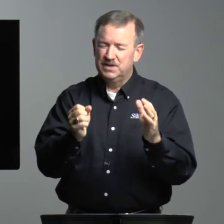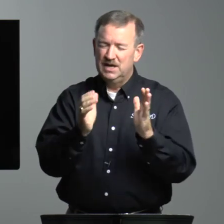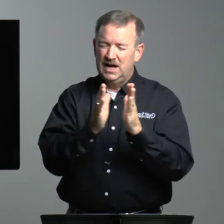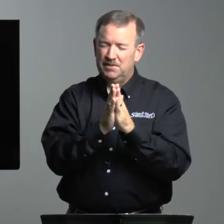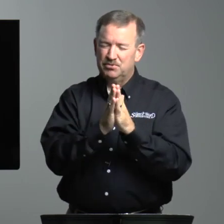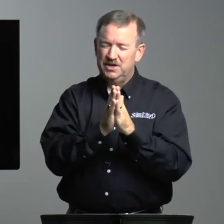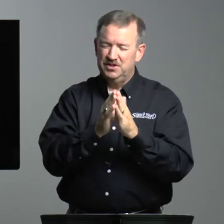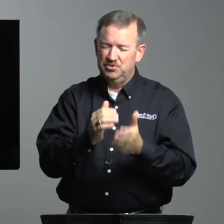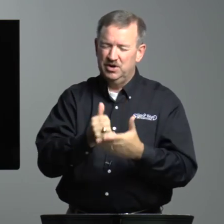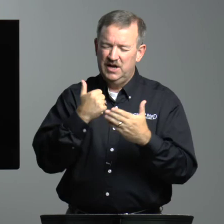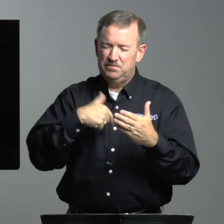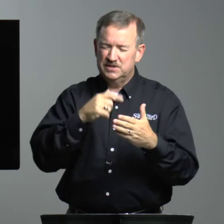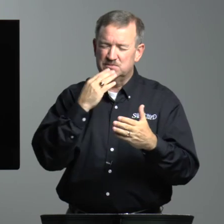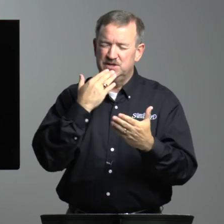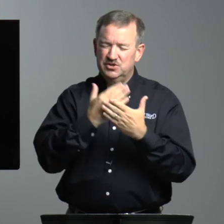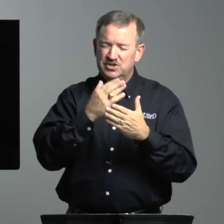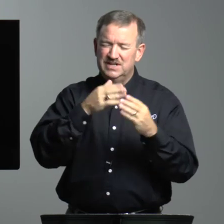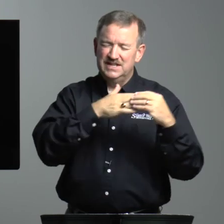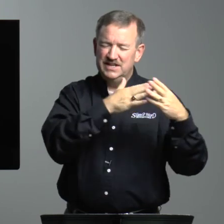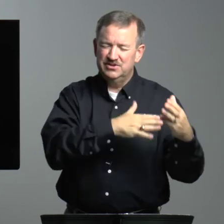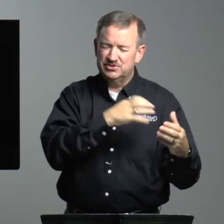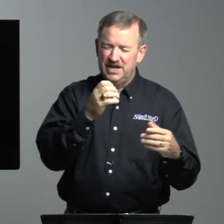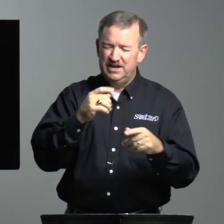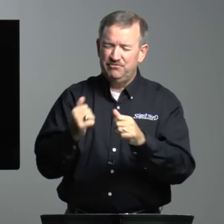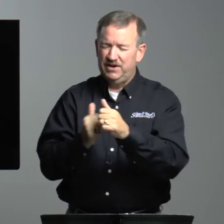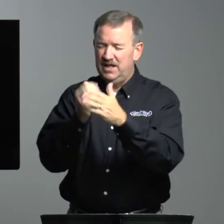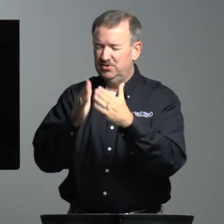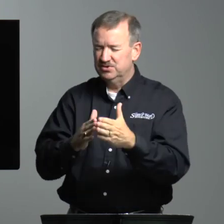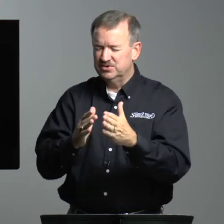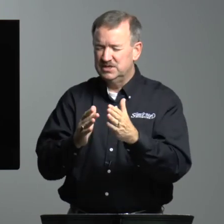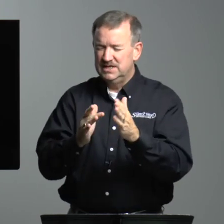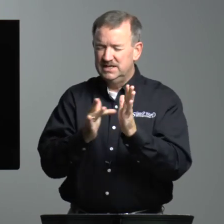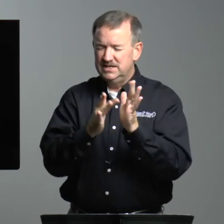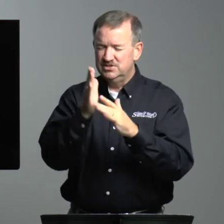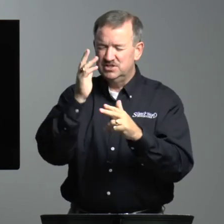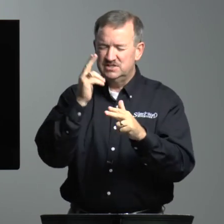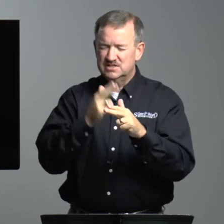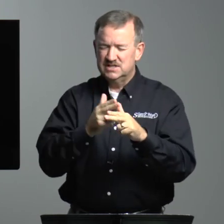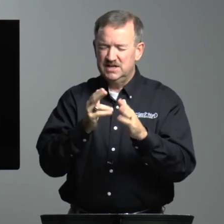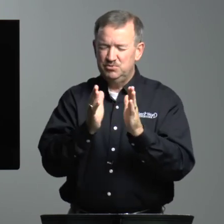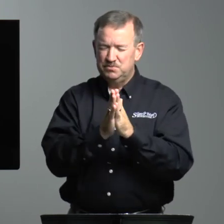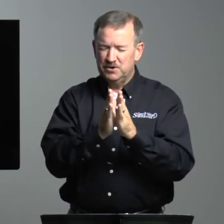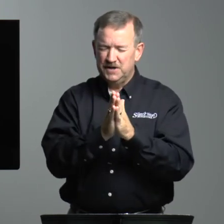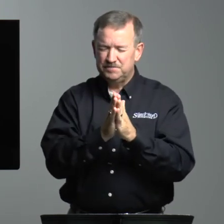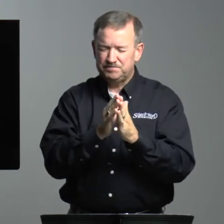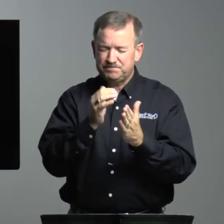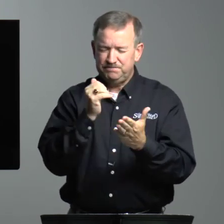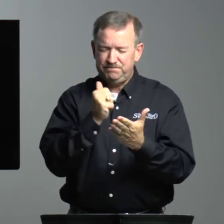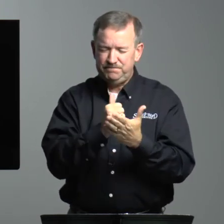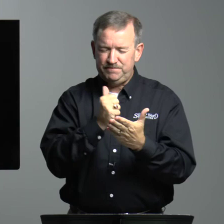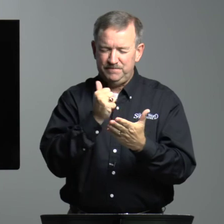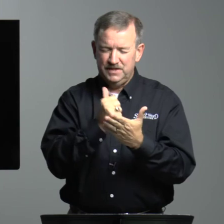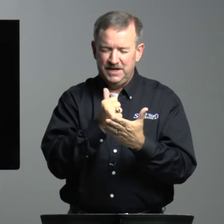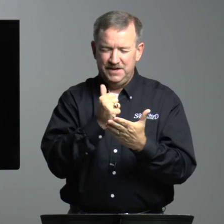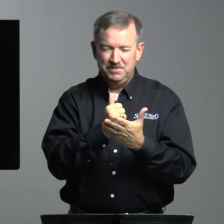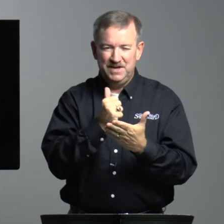I pray that you will help us be good leaders and followers. In Jesus' name we pray. Amen.